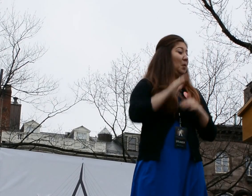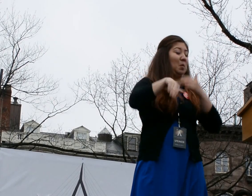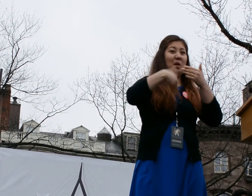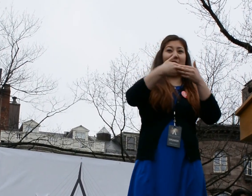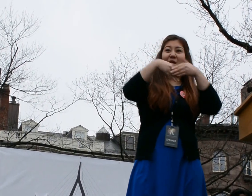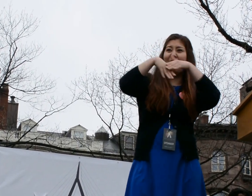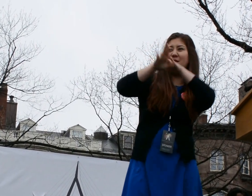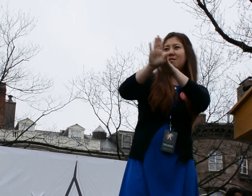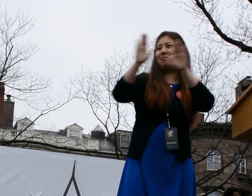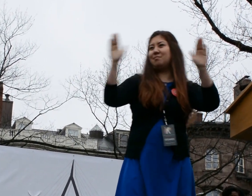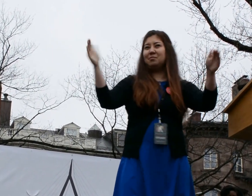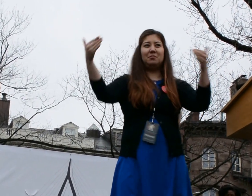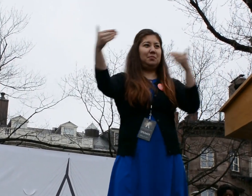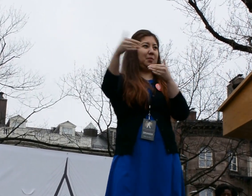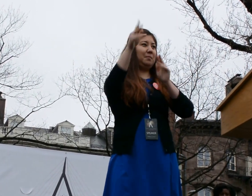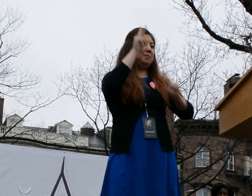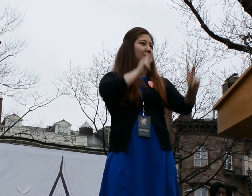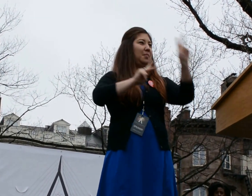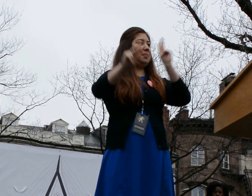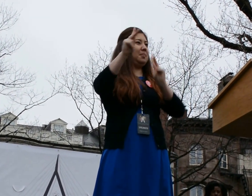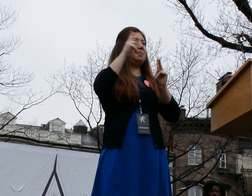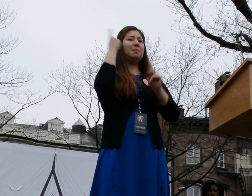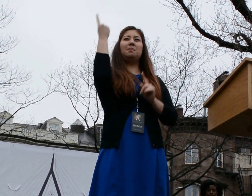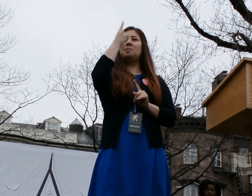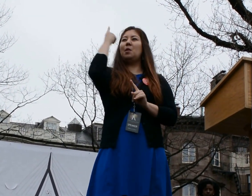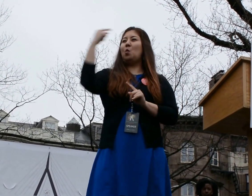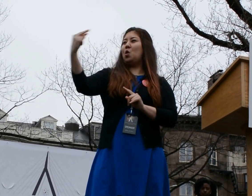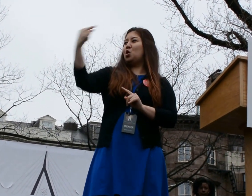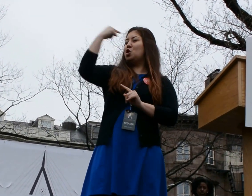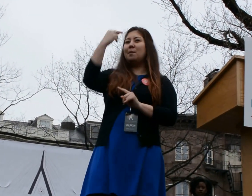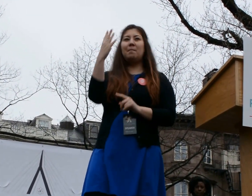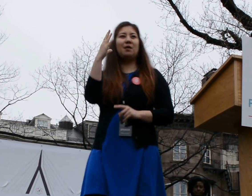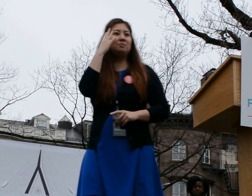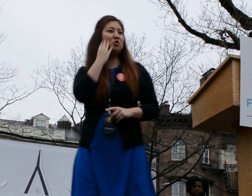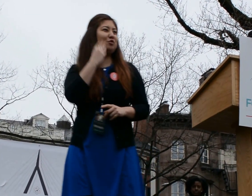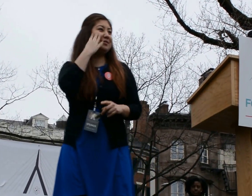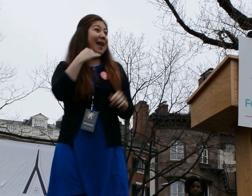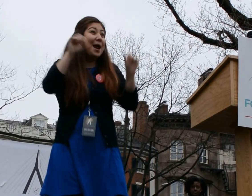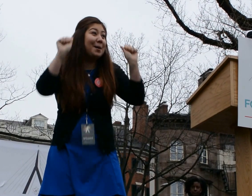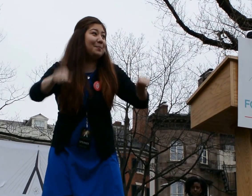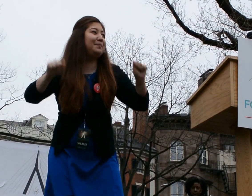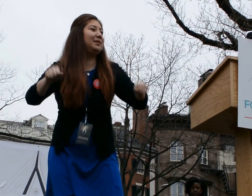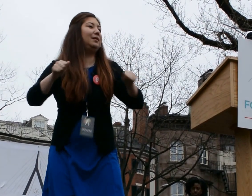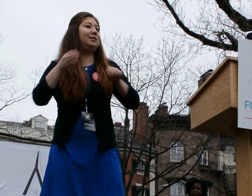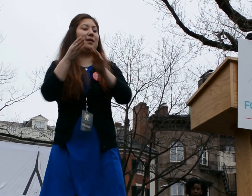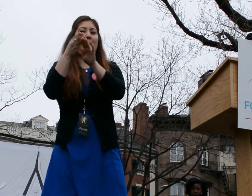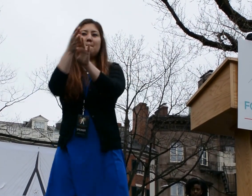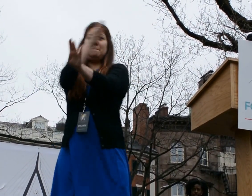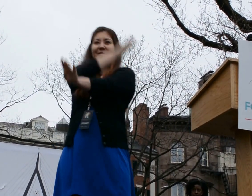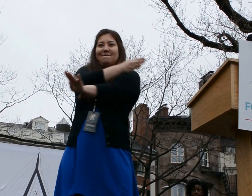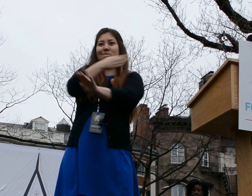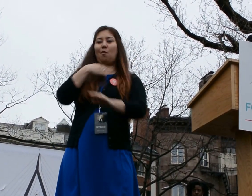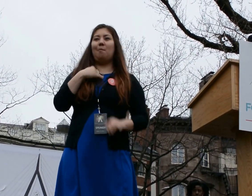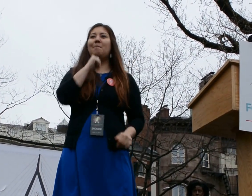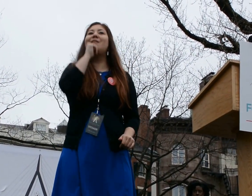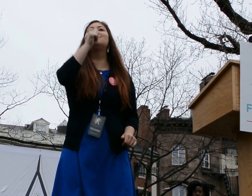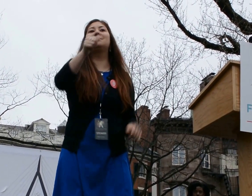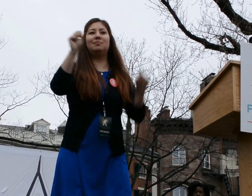walk into a room of people, I wonder if they will look at my experience and my ability before noticing my